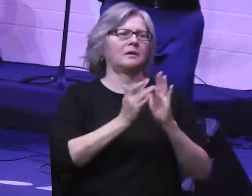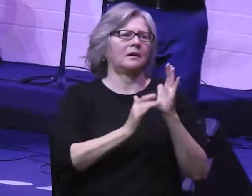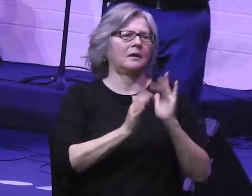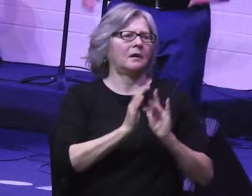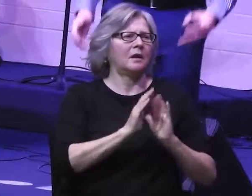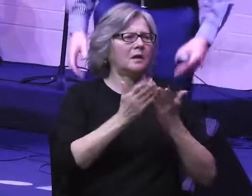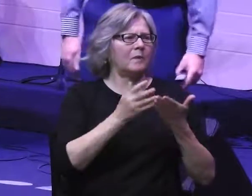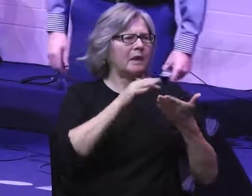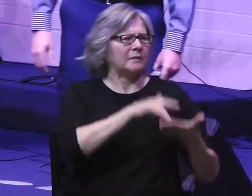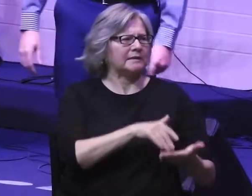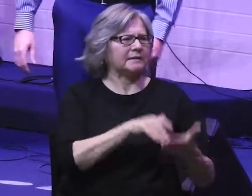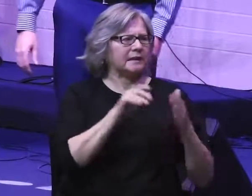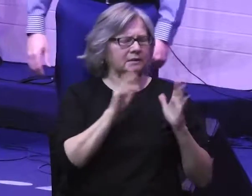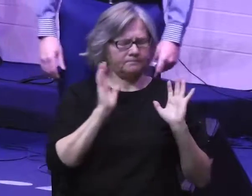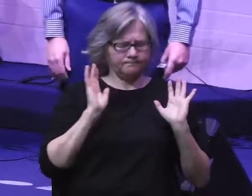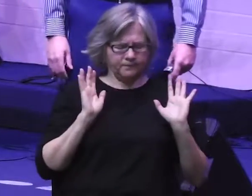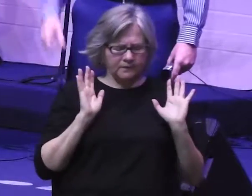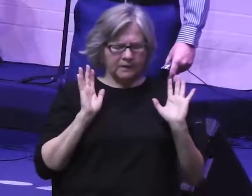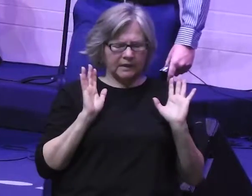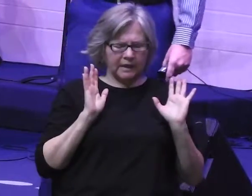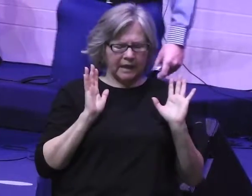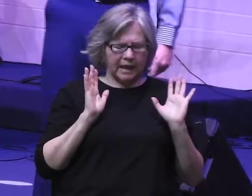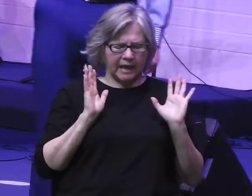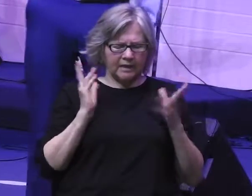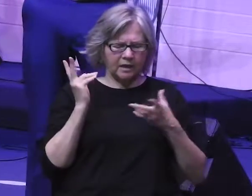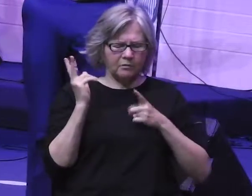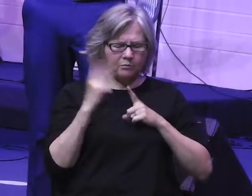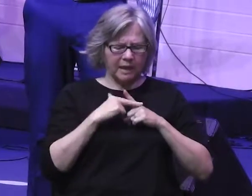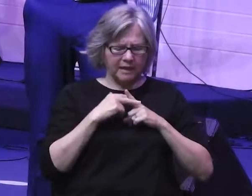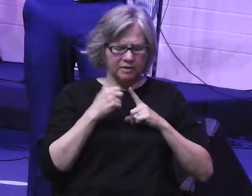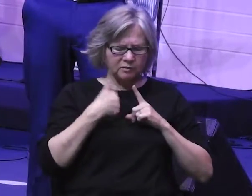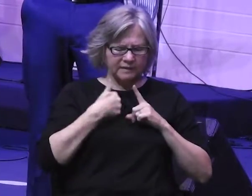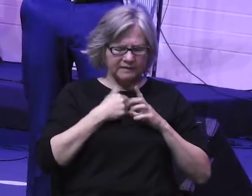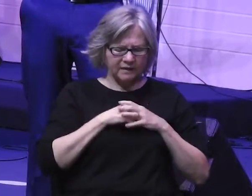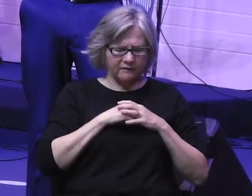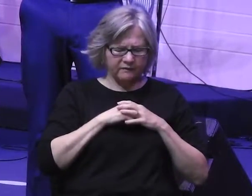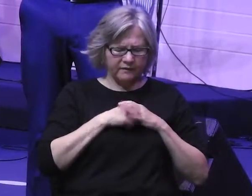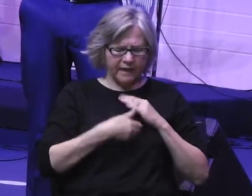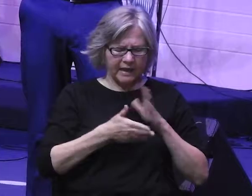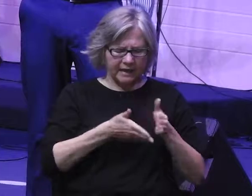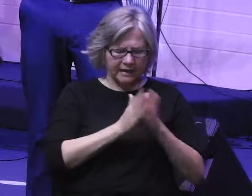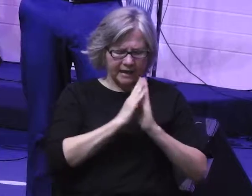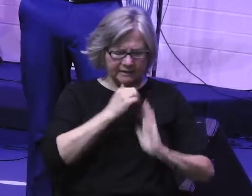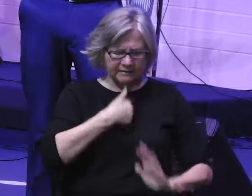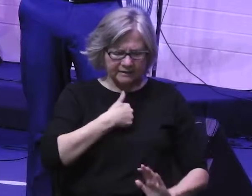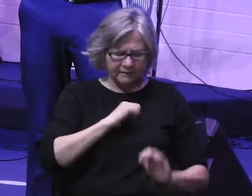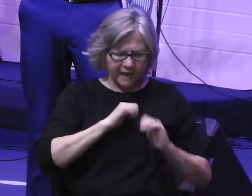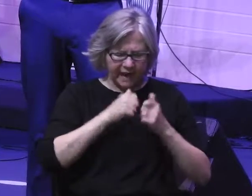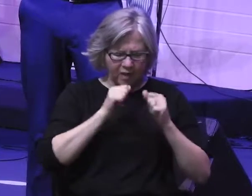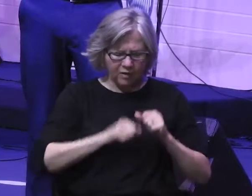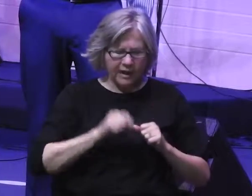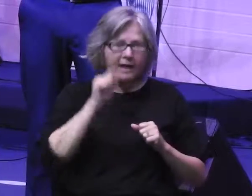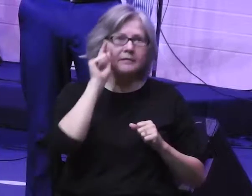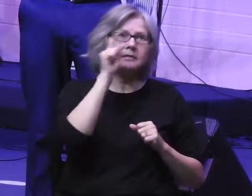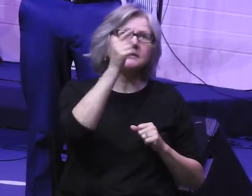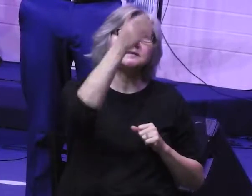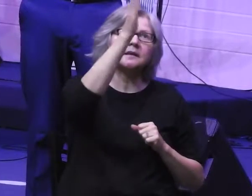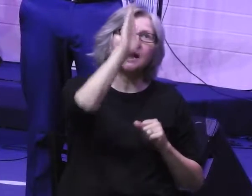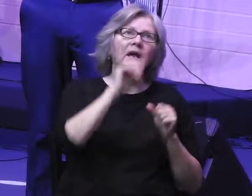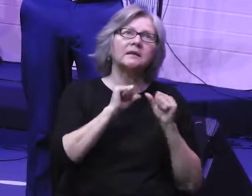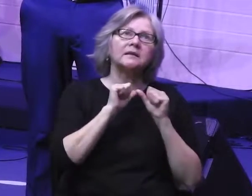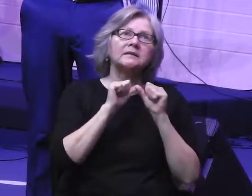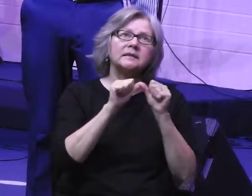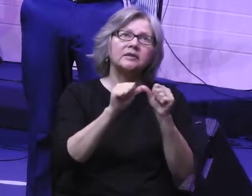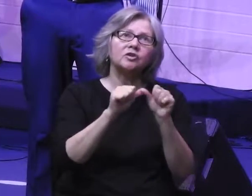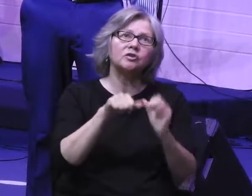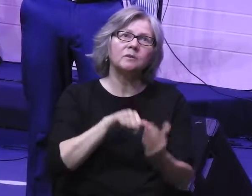make the question a little bit more personal and ask this question. How can this same God